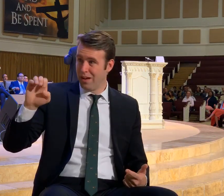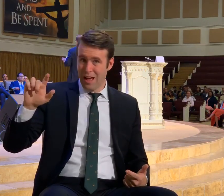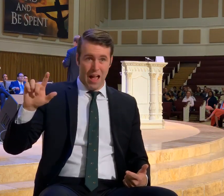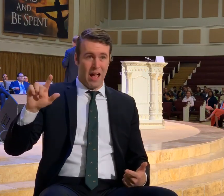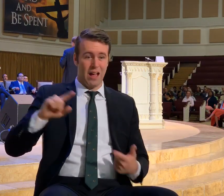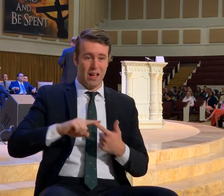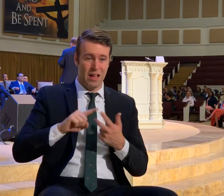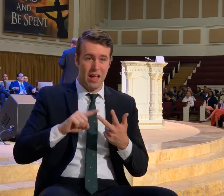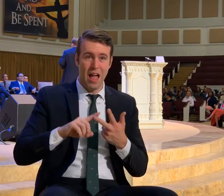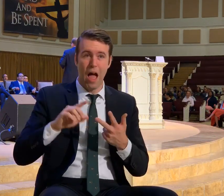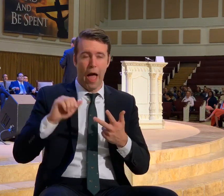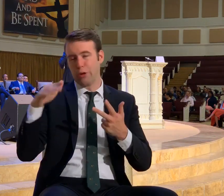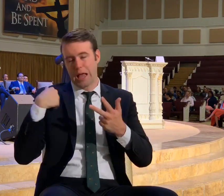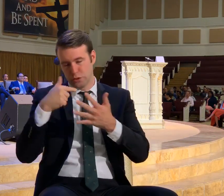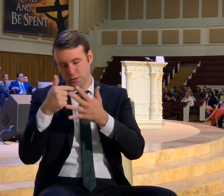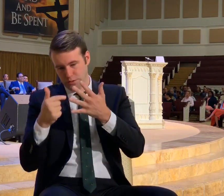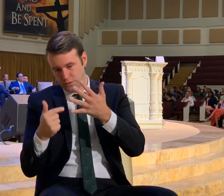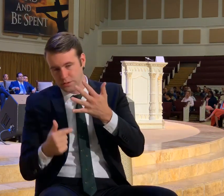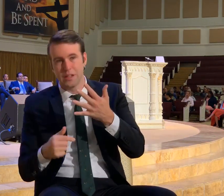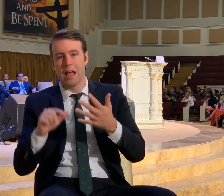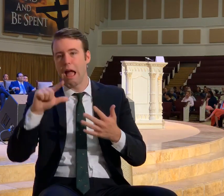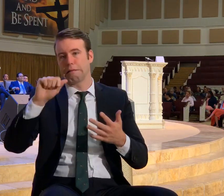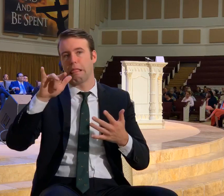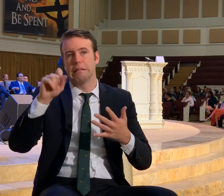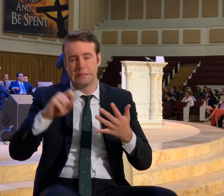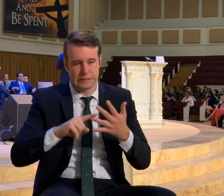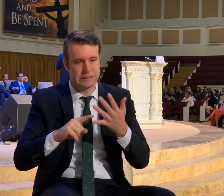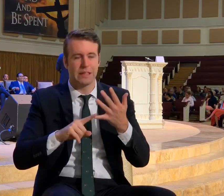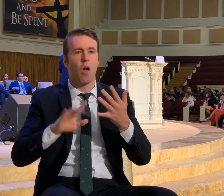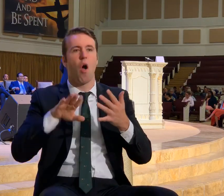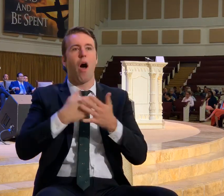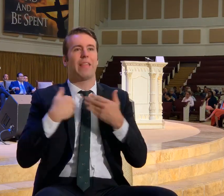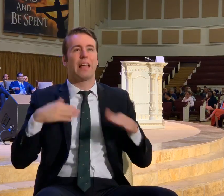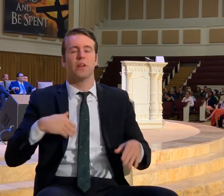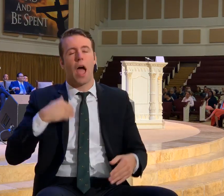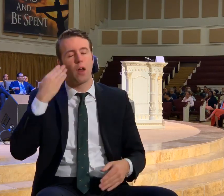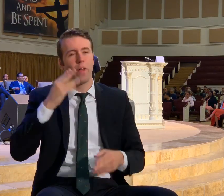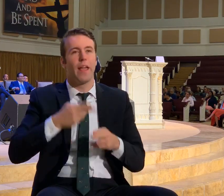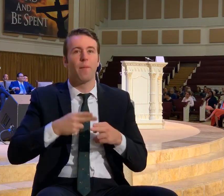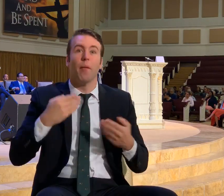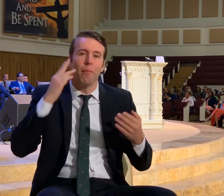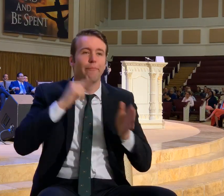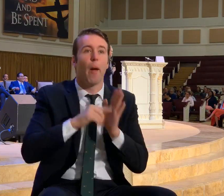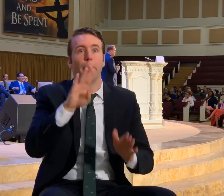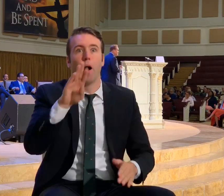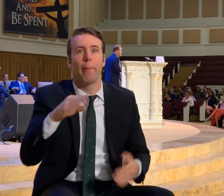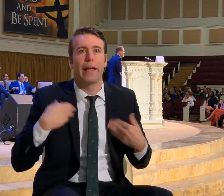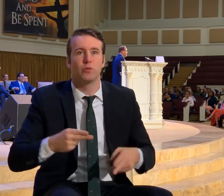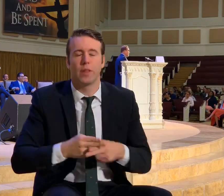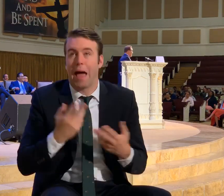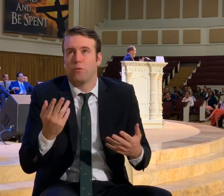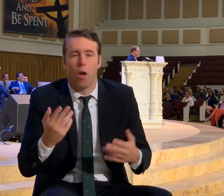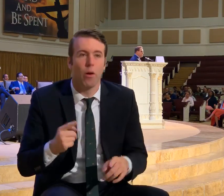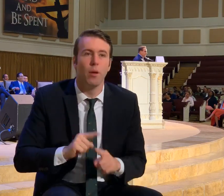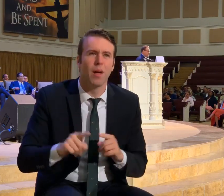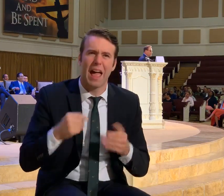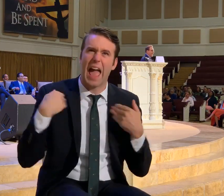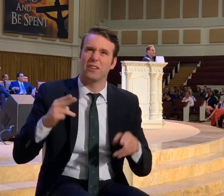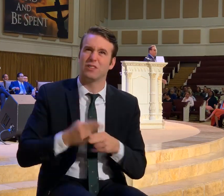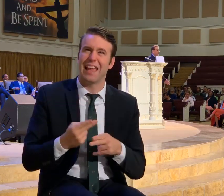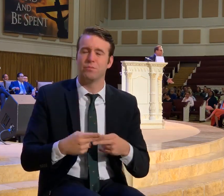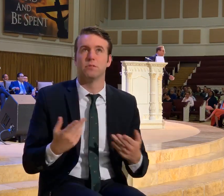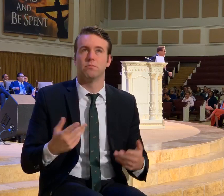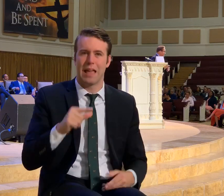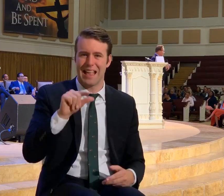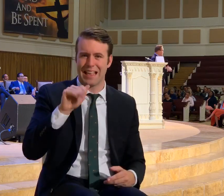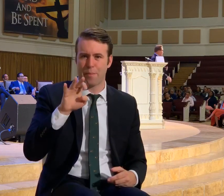And Tremont. And Galatians. I don't know what angels names are. Bob. What are angels names?